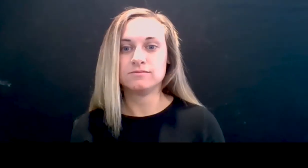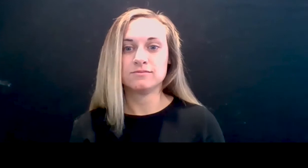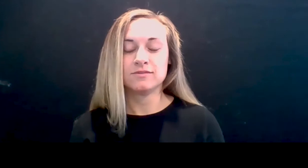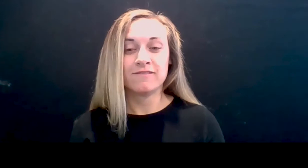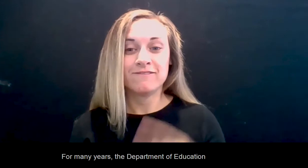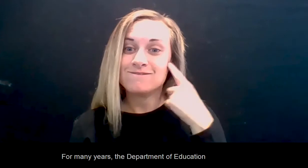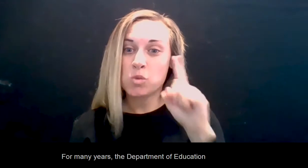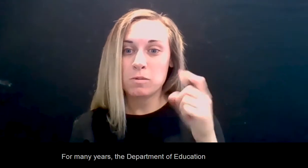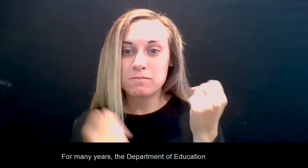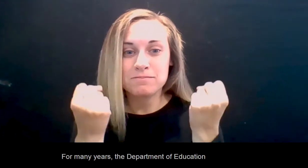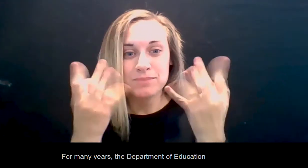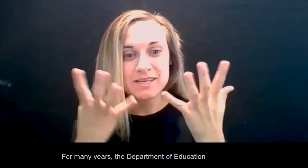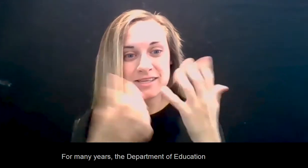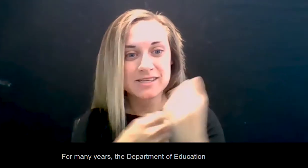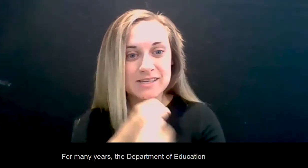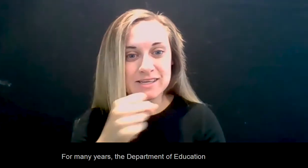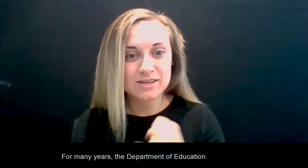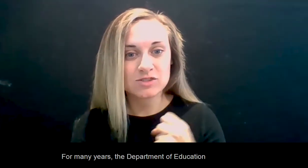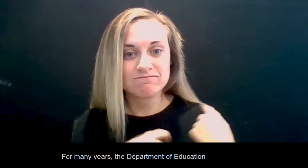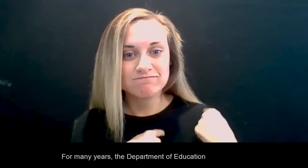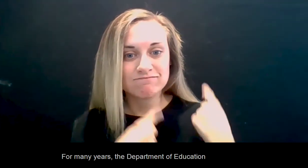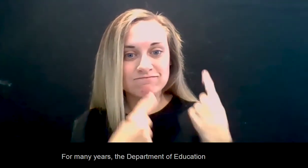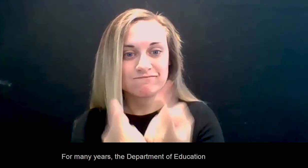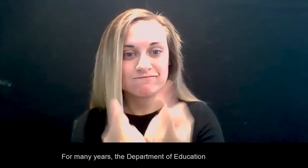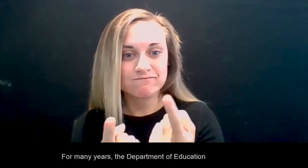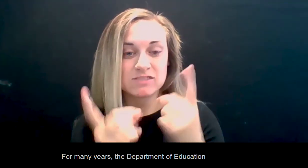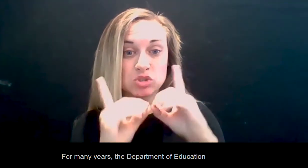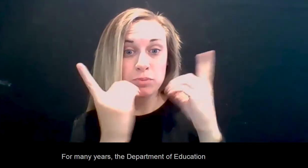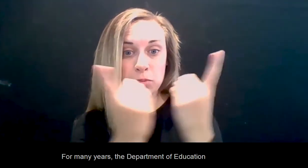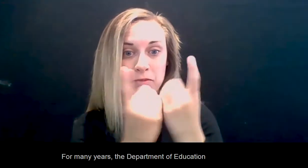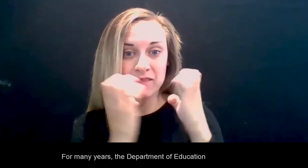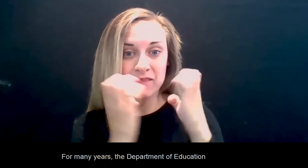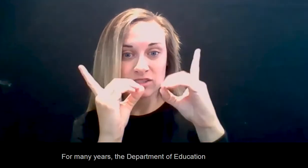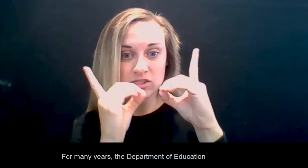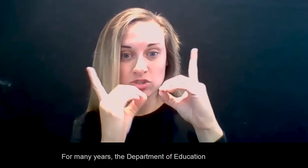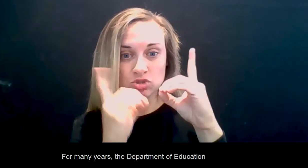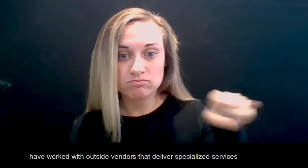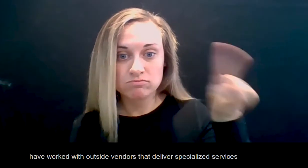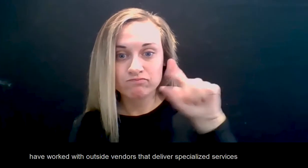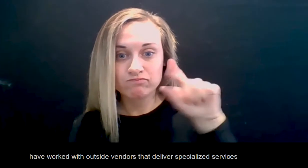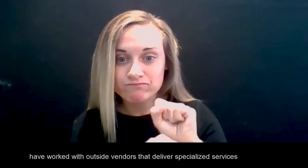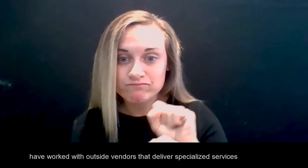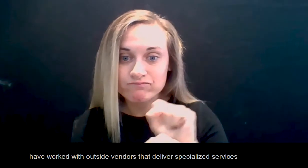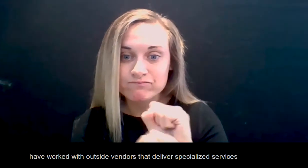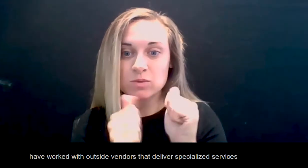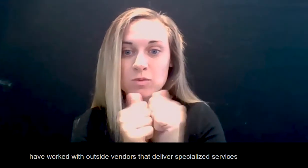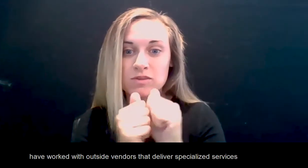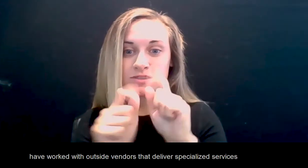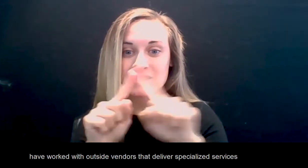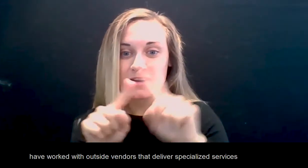For many years, the Department of Education has worked with outside vendors